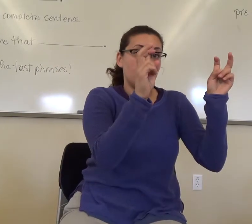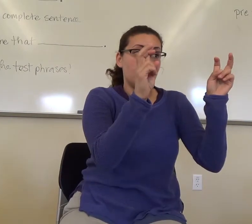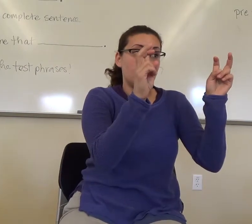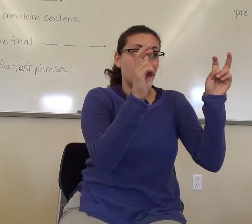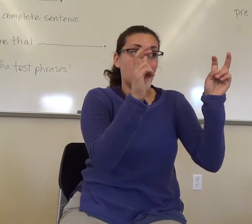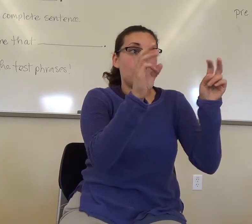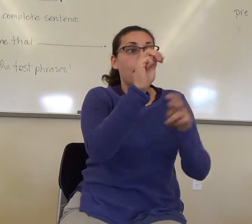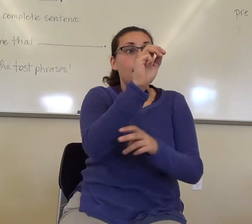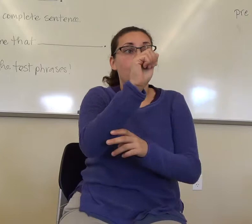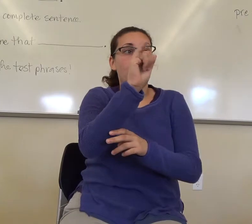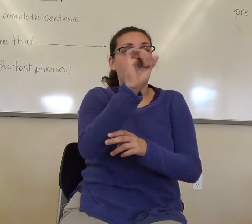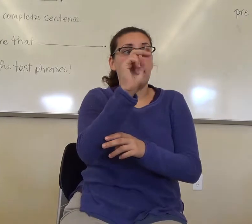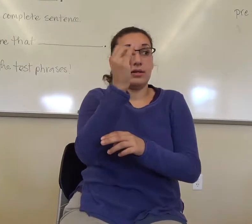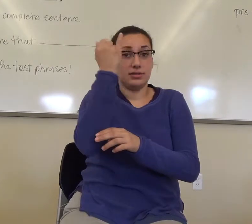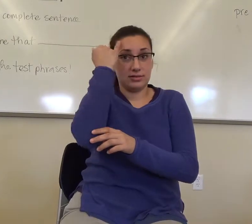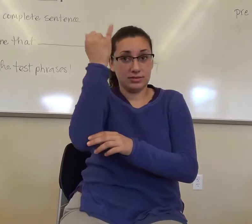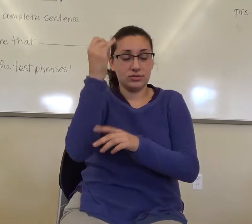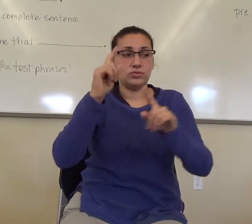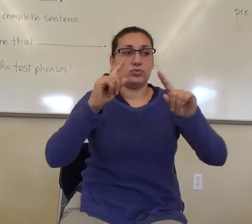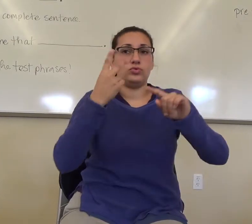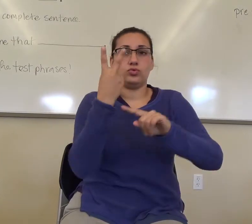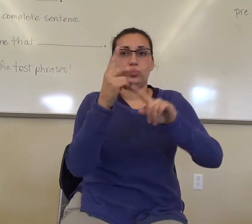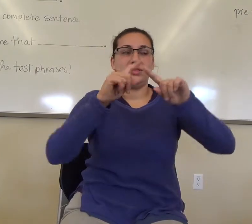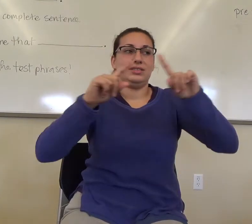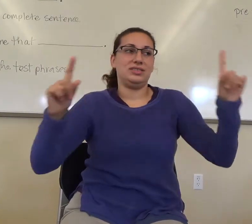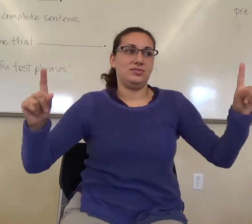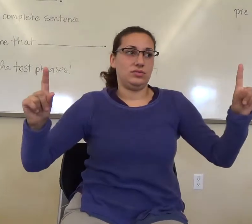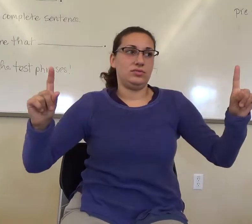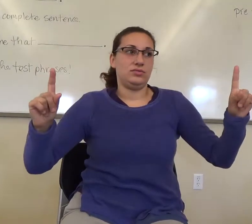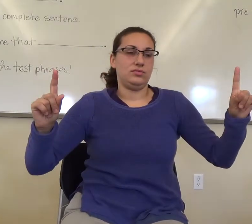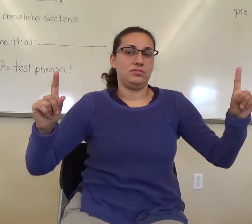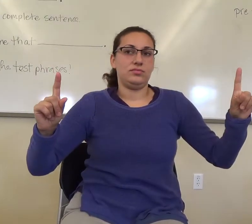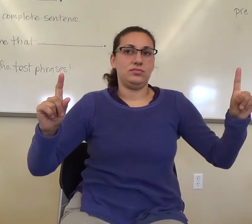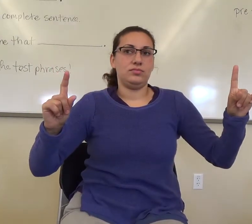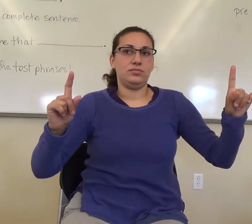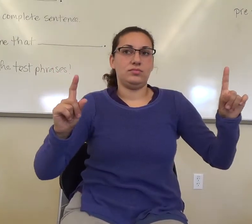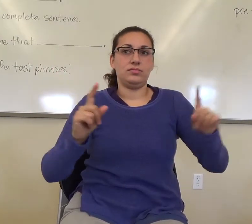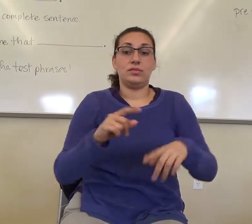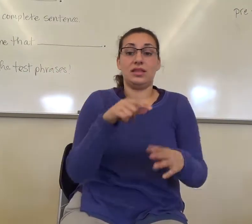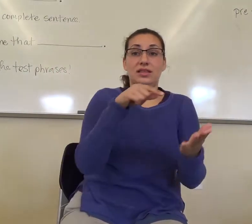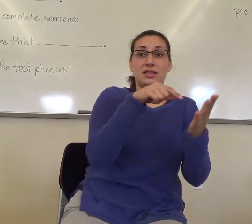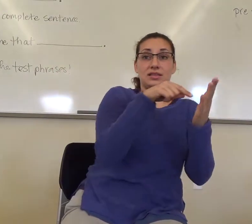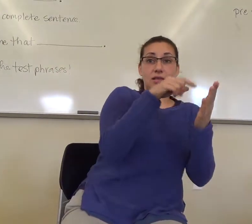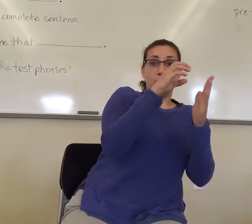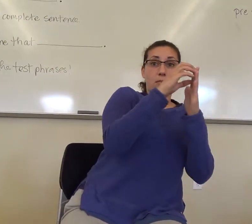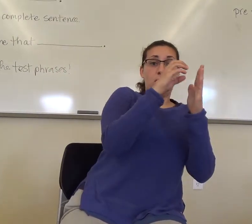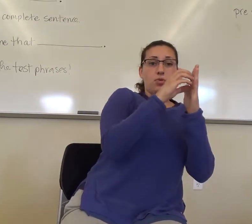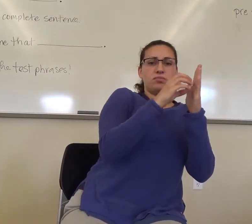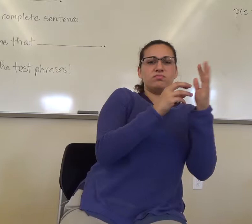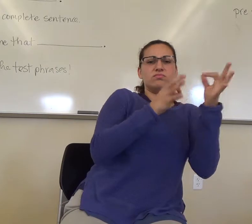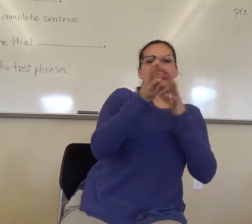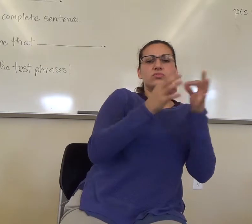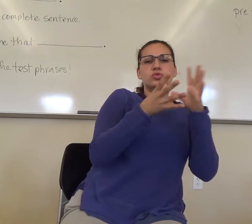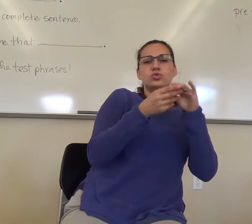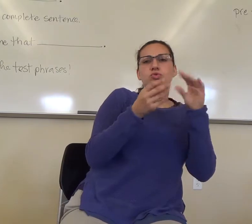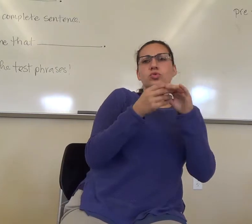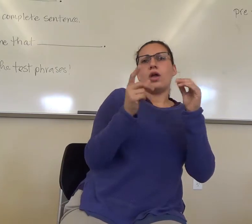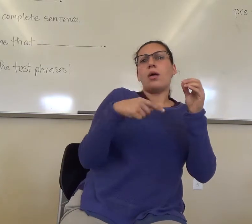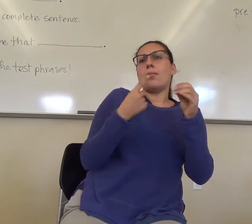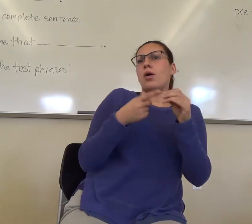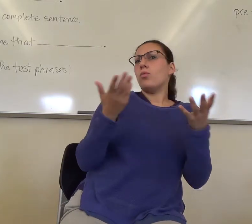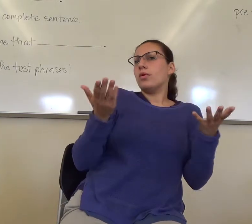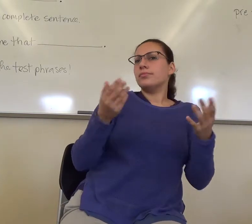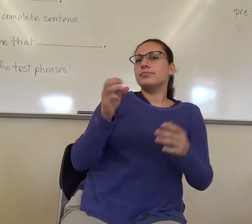are two different things. The topic's a thing. This paragraph is about the story behind Cinco de Mayo.